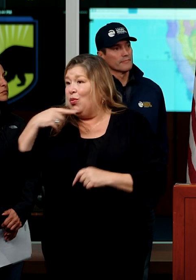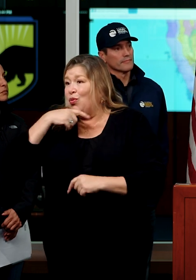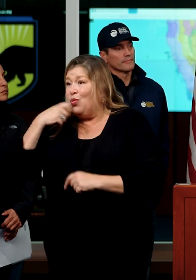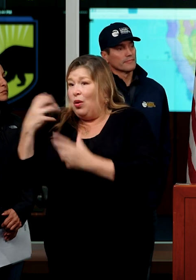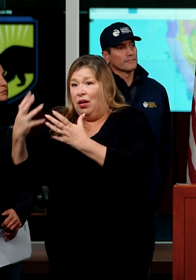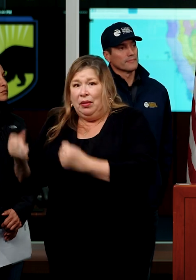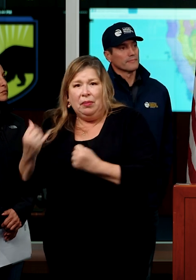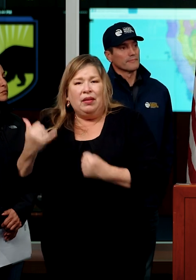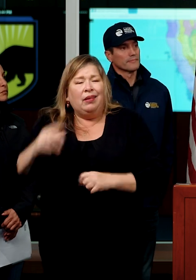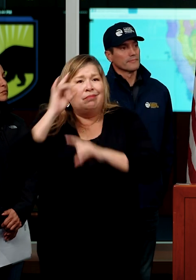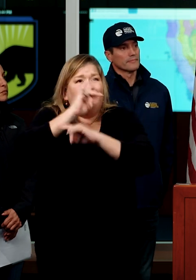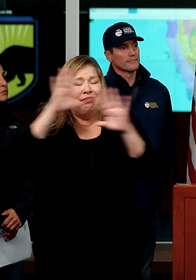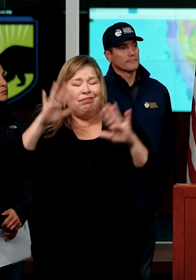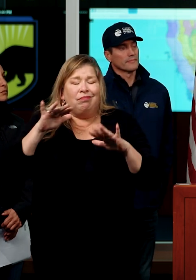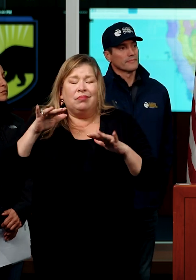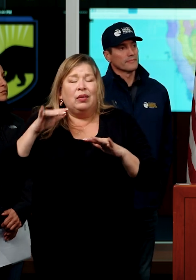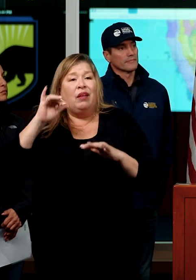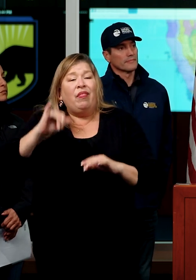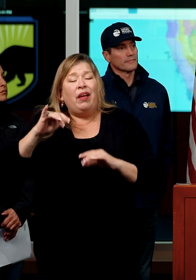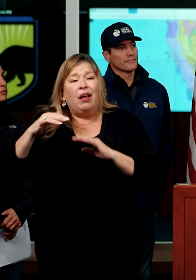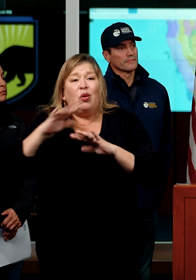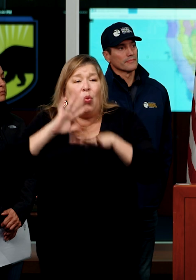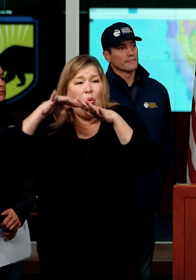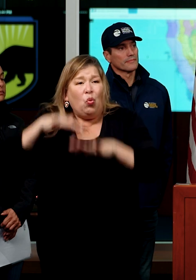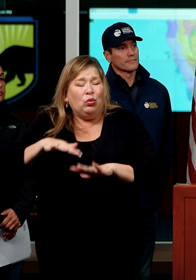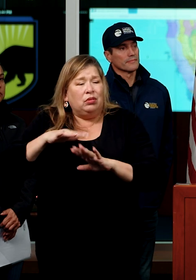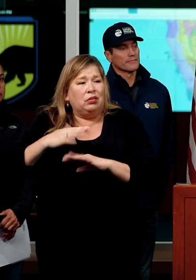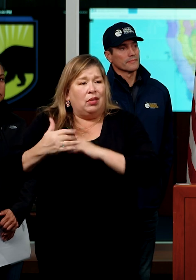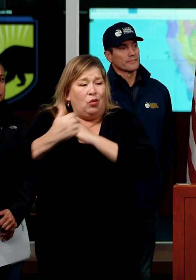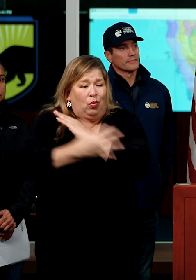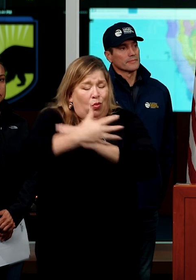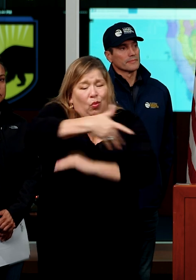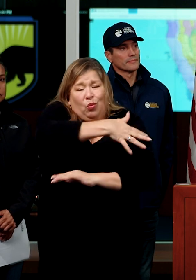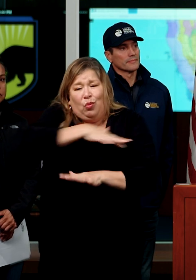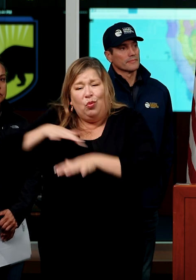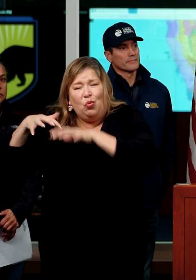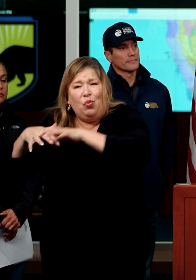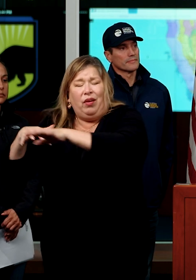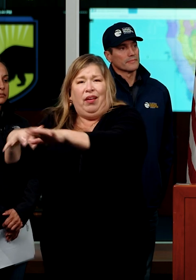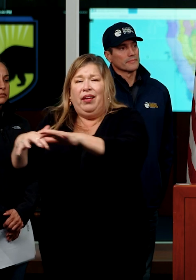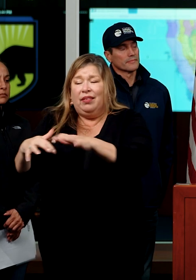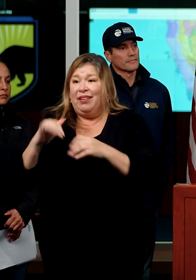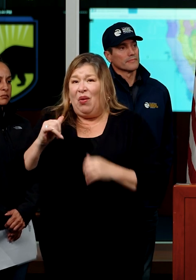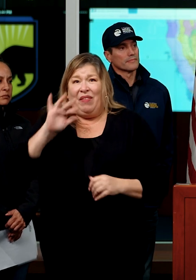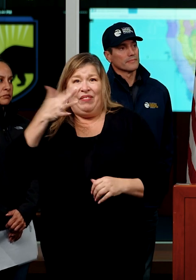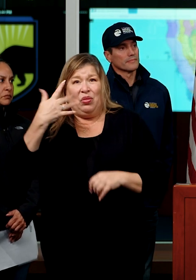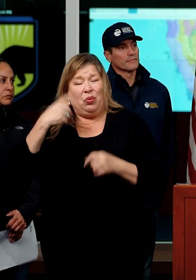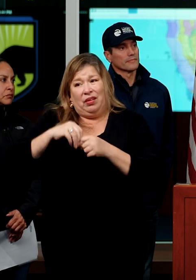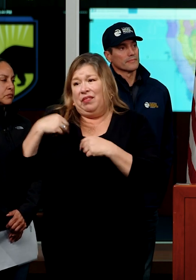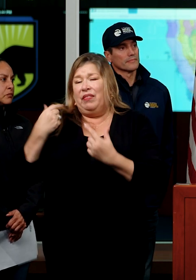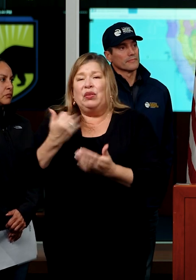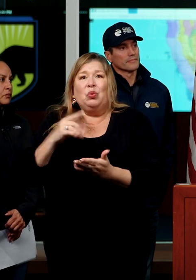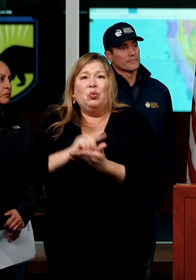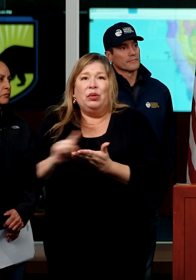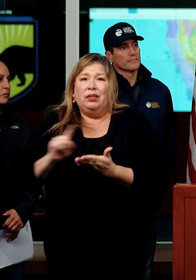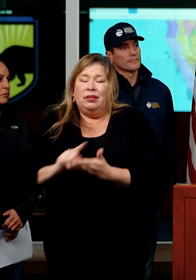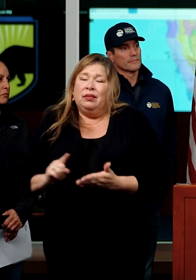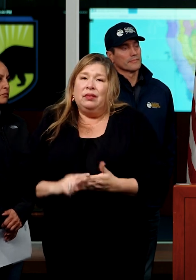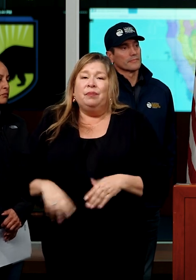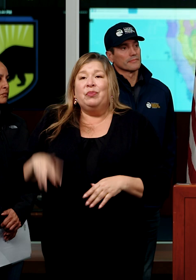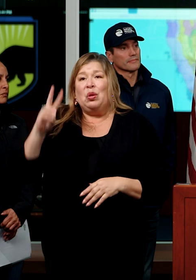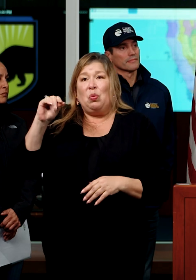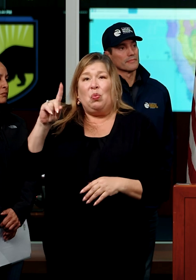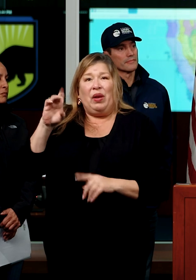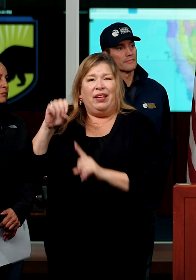atmospheric river in just a matter of weeks. Uh, Wade is right. We know a thing or two about atmospheric